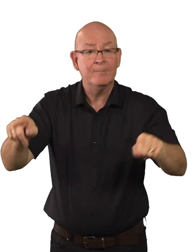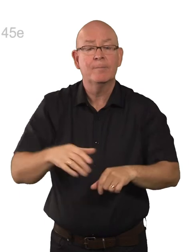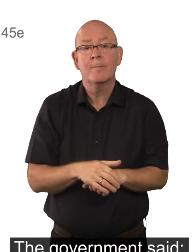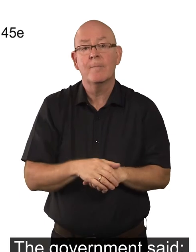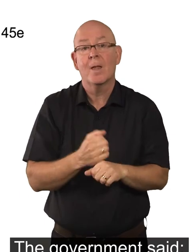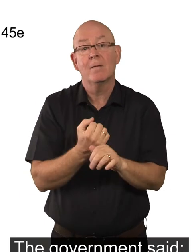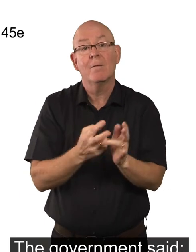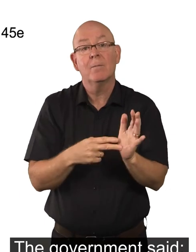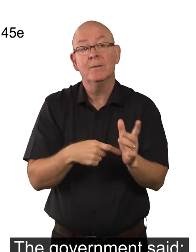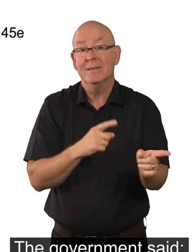The government said,